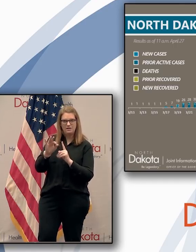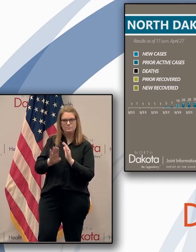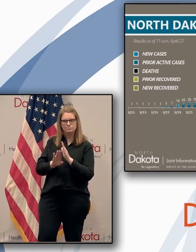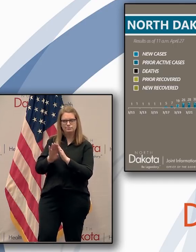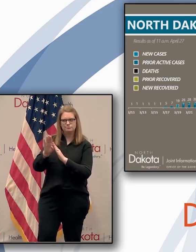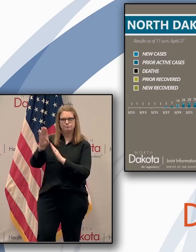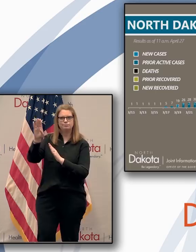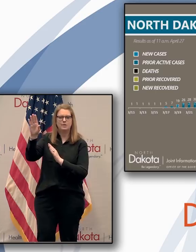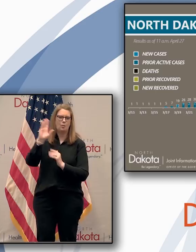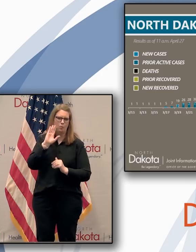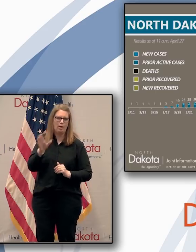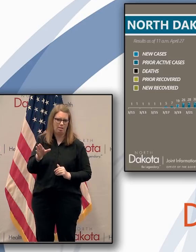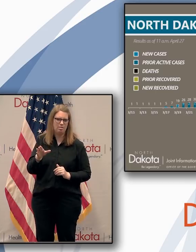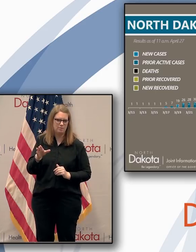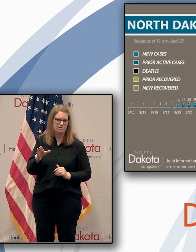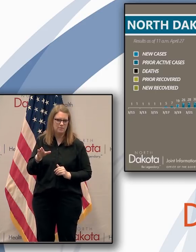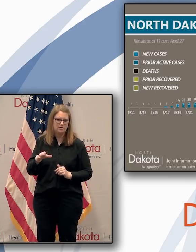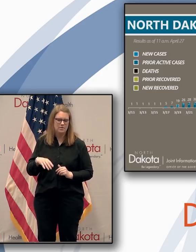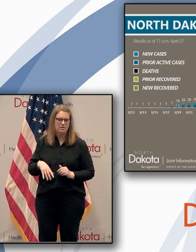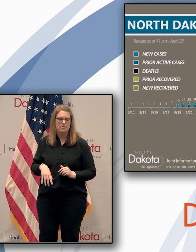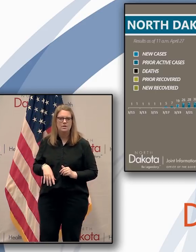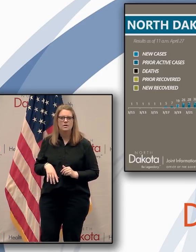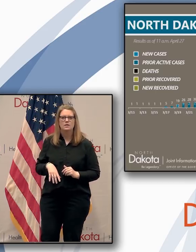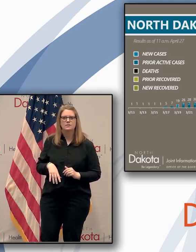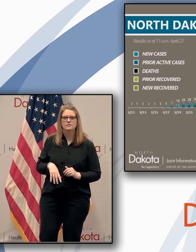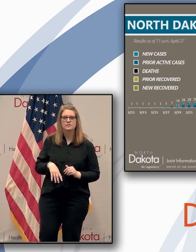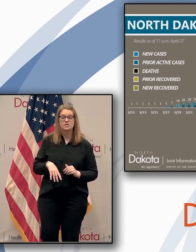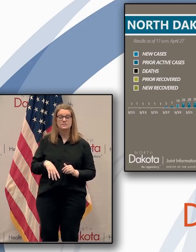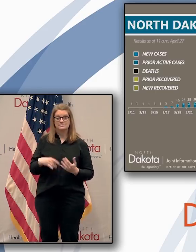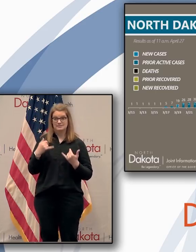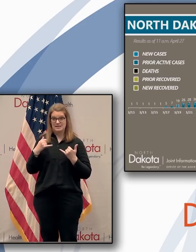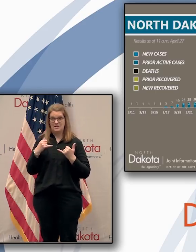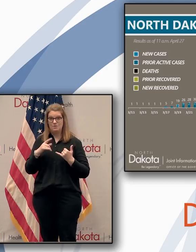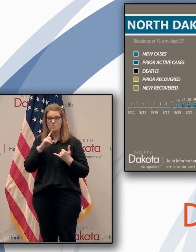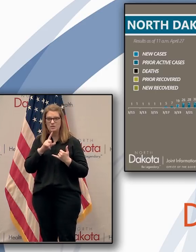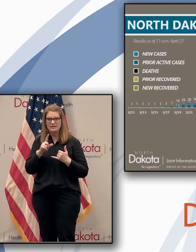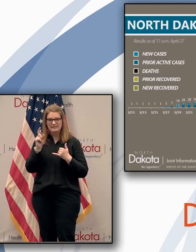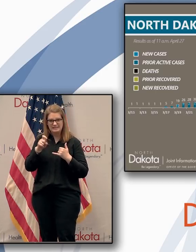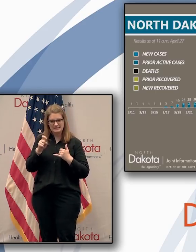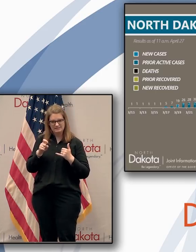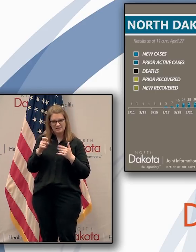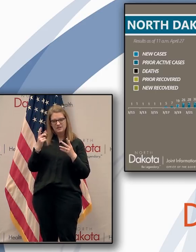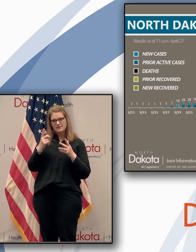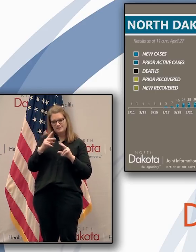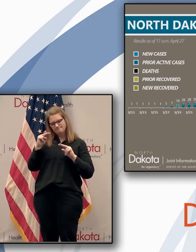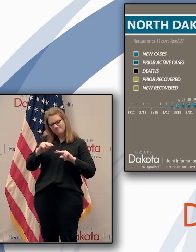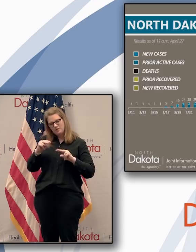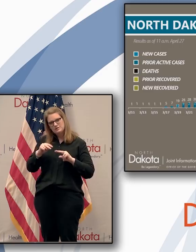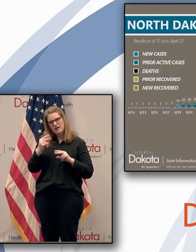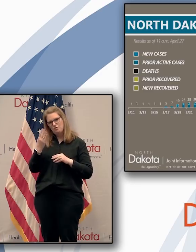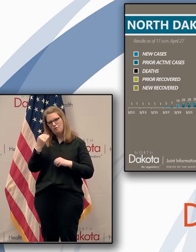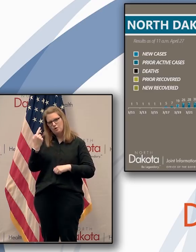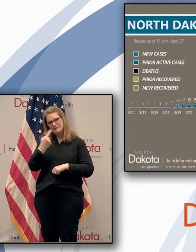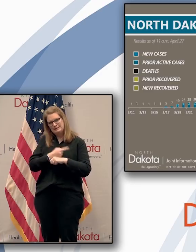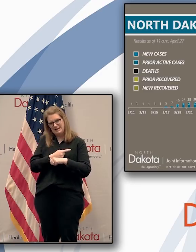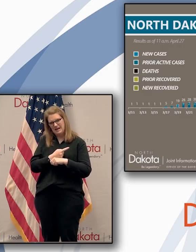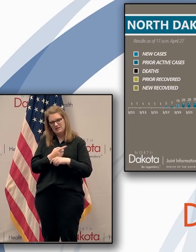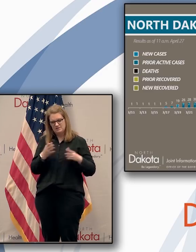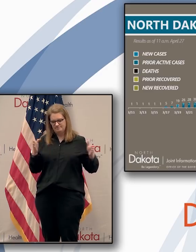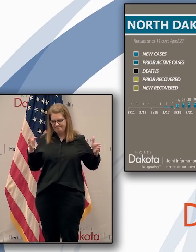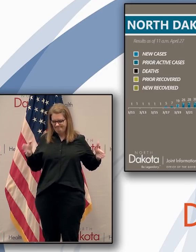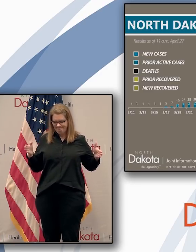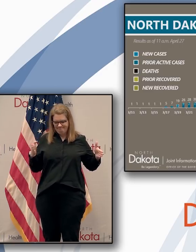need for us to really focus on is that rolling 14-day average, which we'll talk about in a minute,